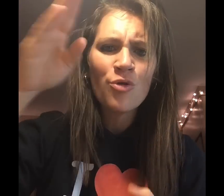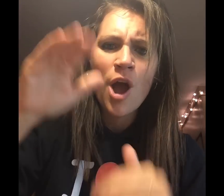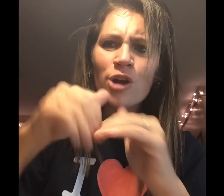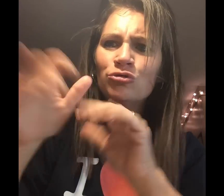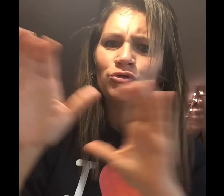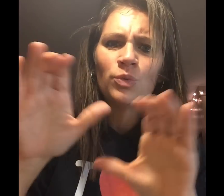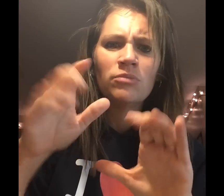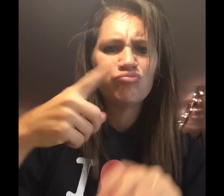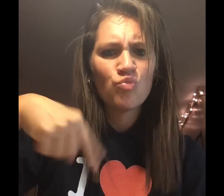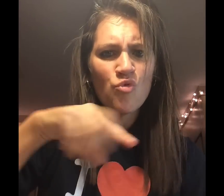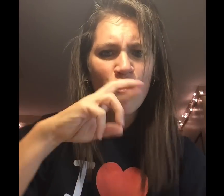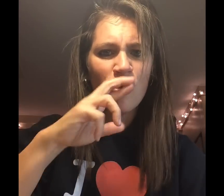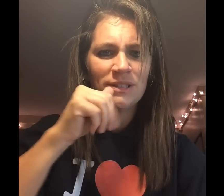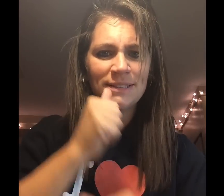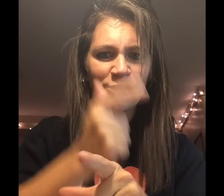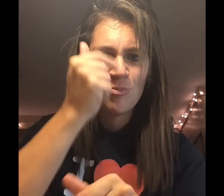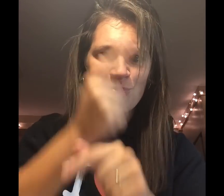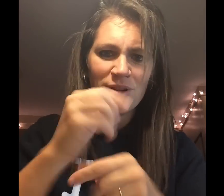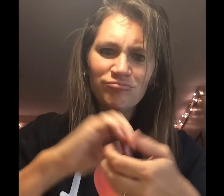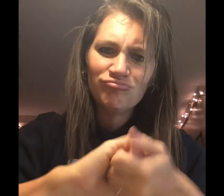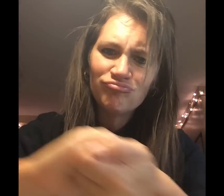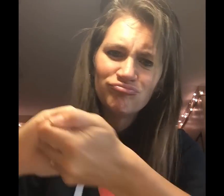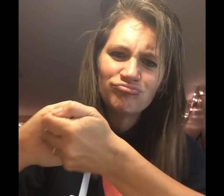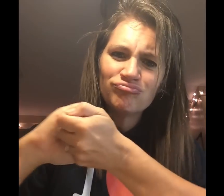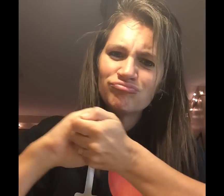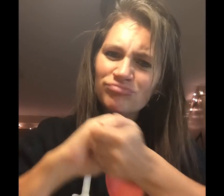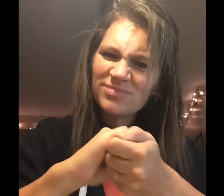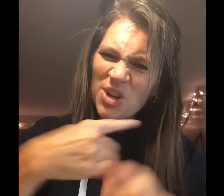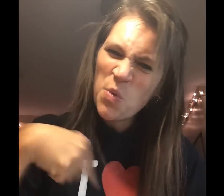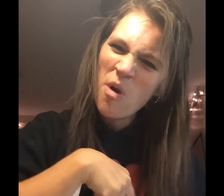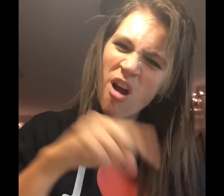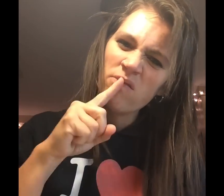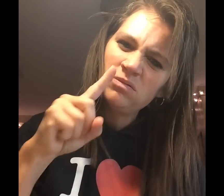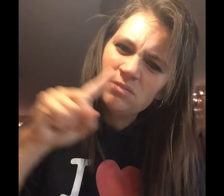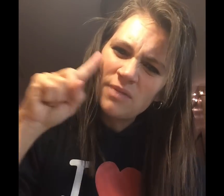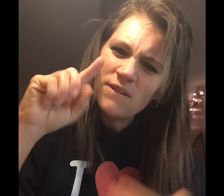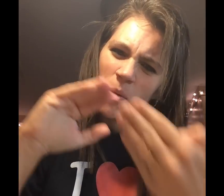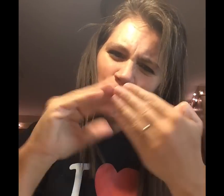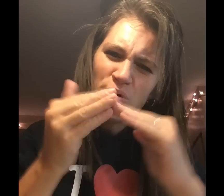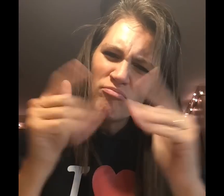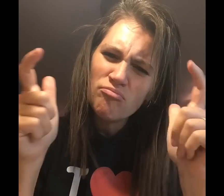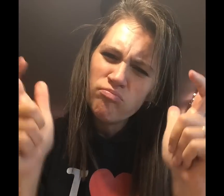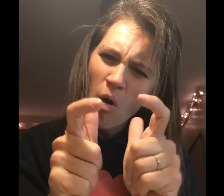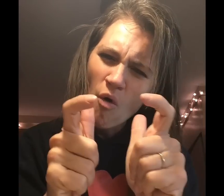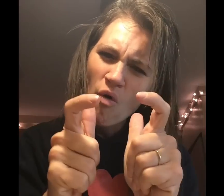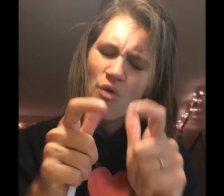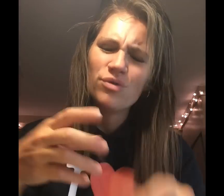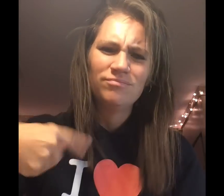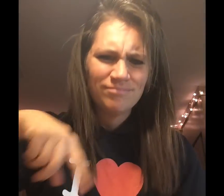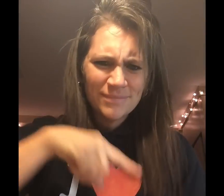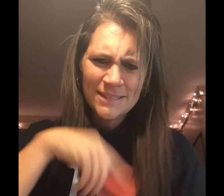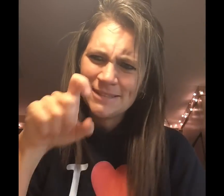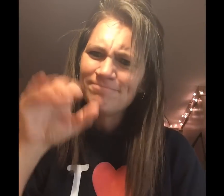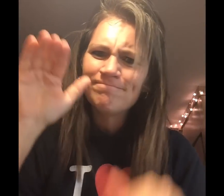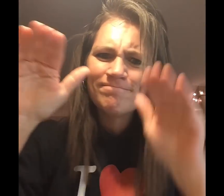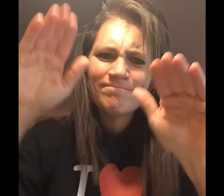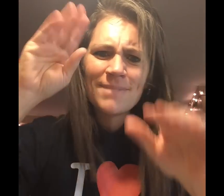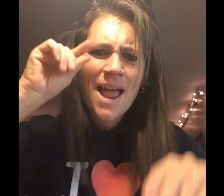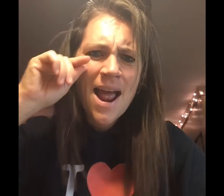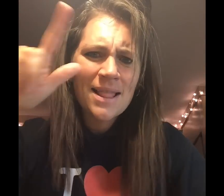nice to see you again. Can you come over today? At the school and we